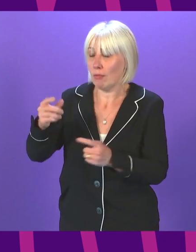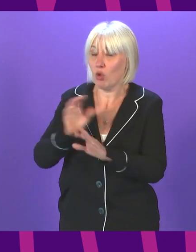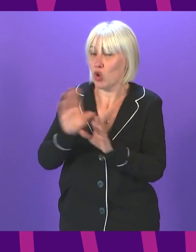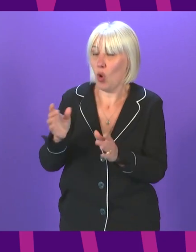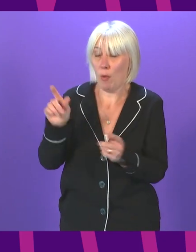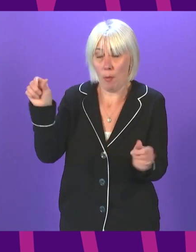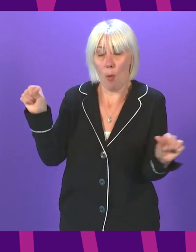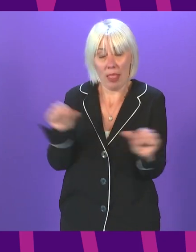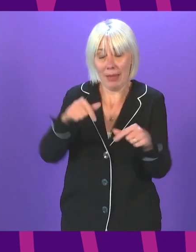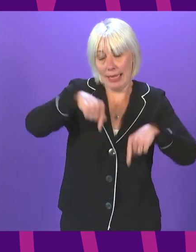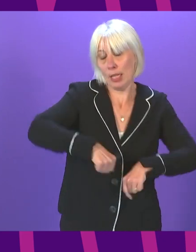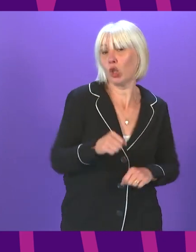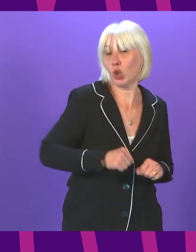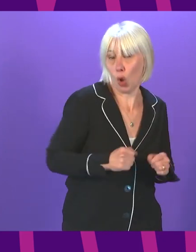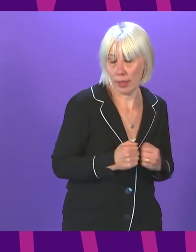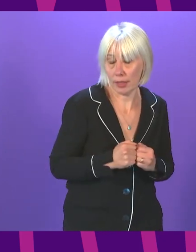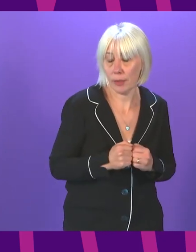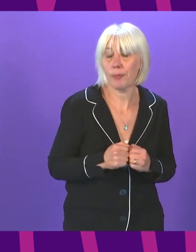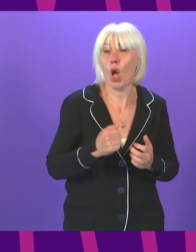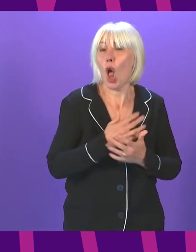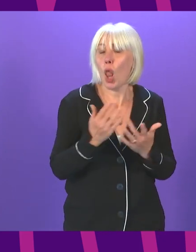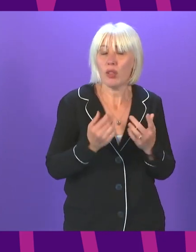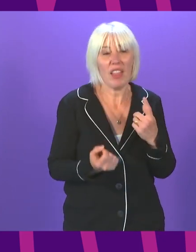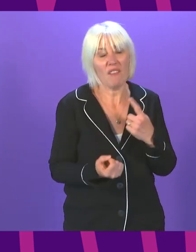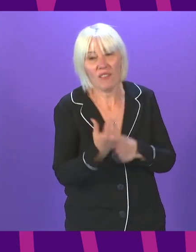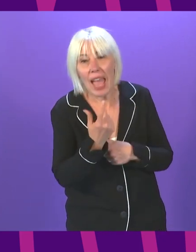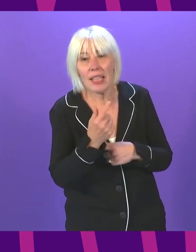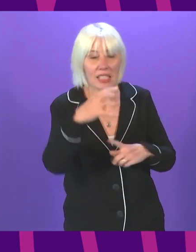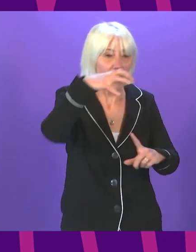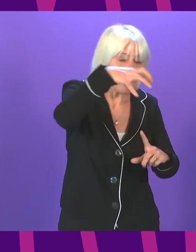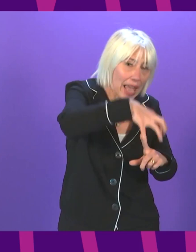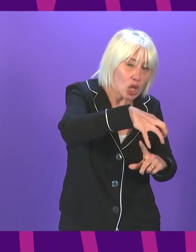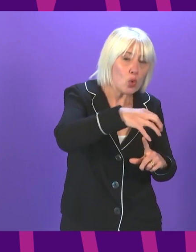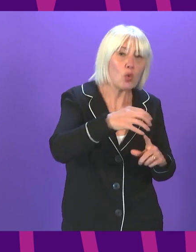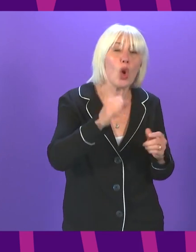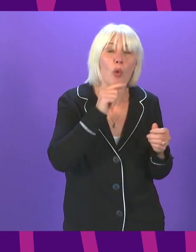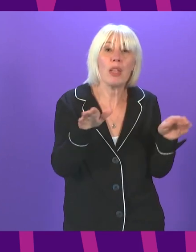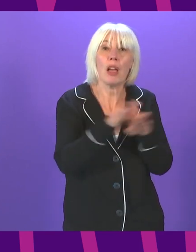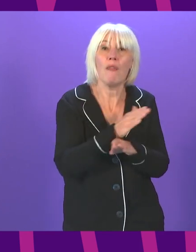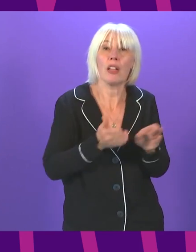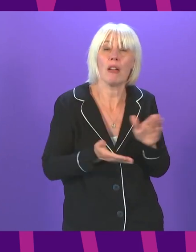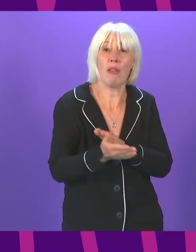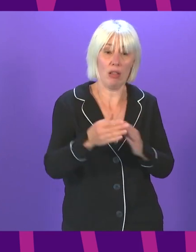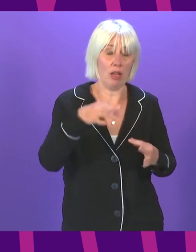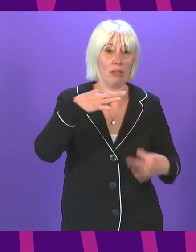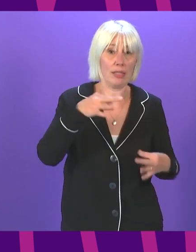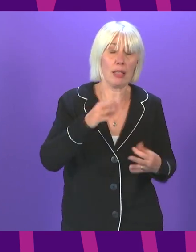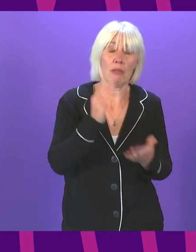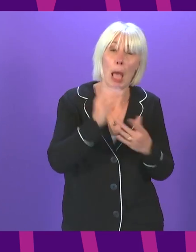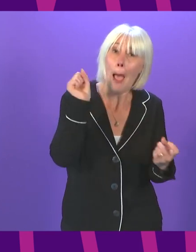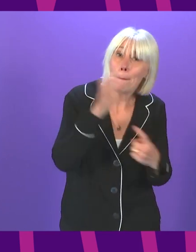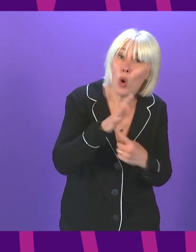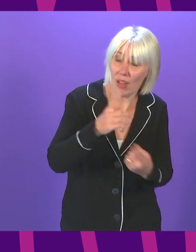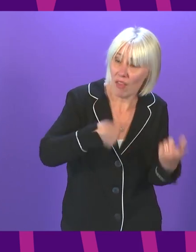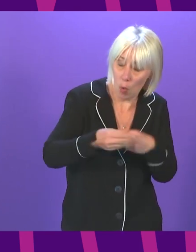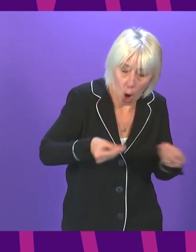Many of the events and venues that are covered by any certification scheme are important. They matter to our economy and to